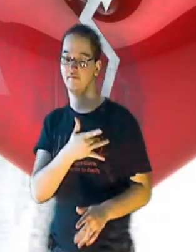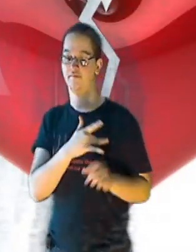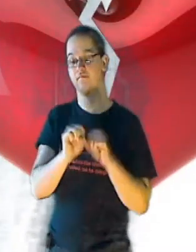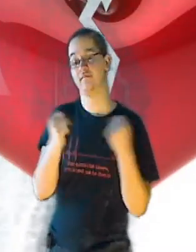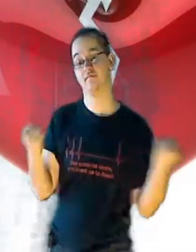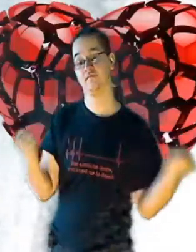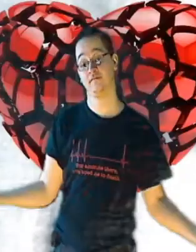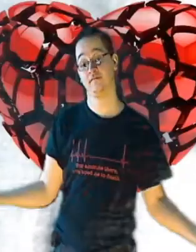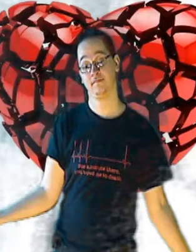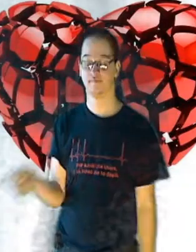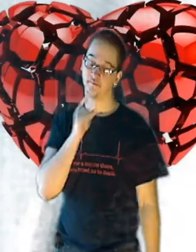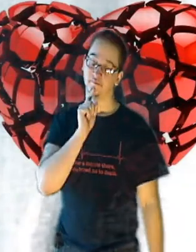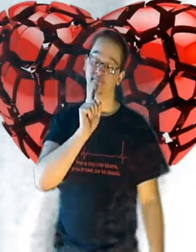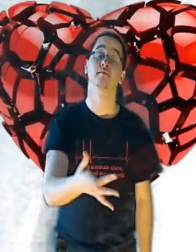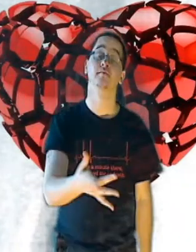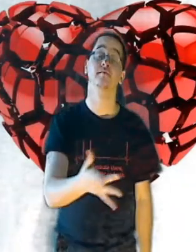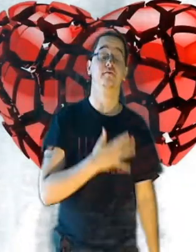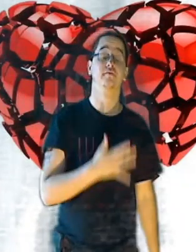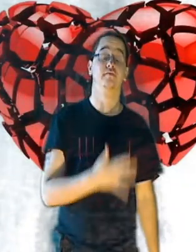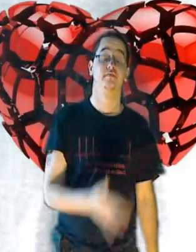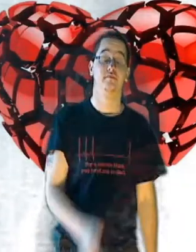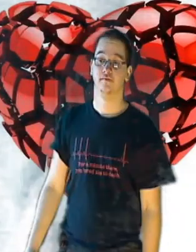be mine